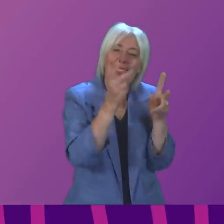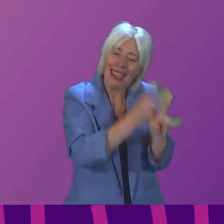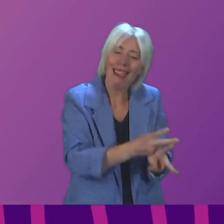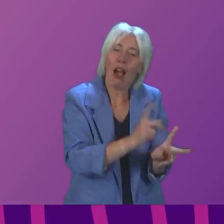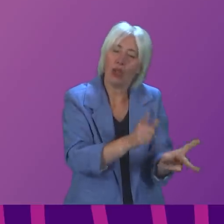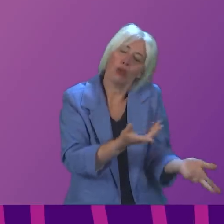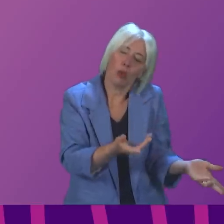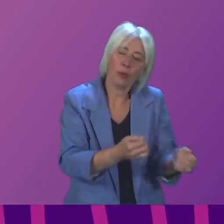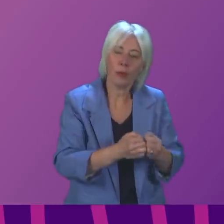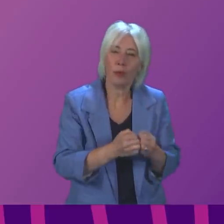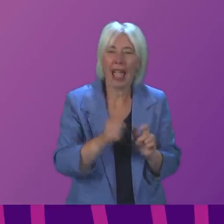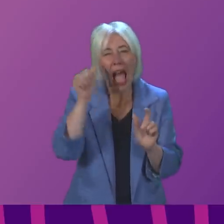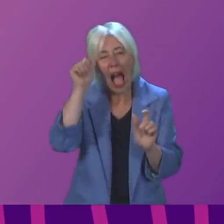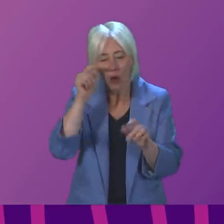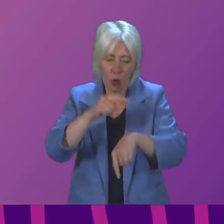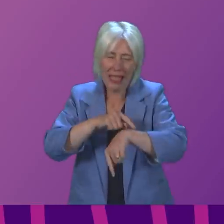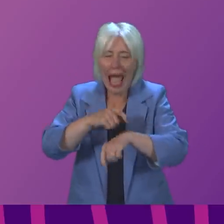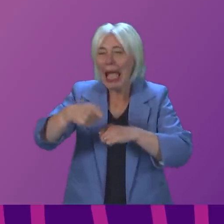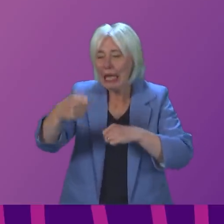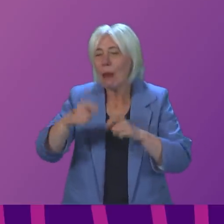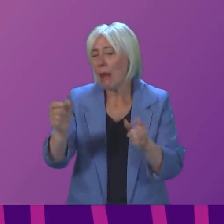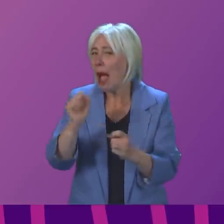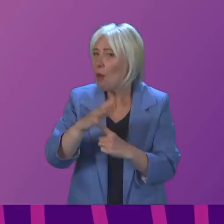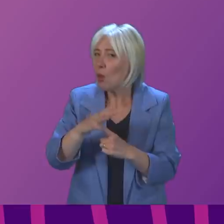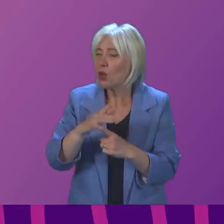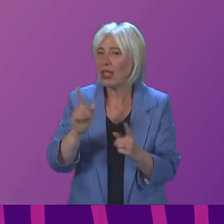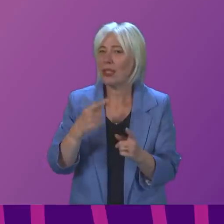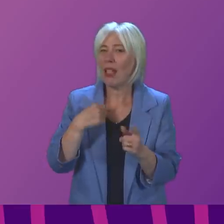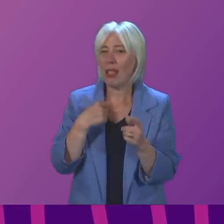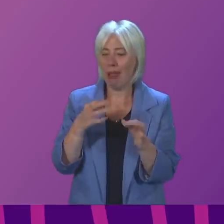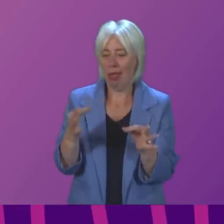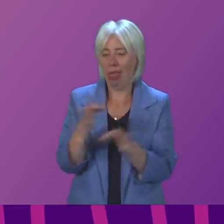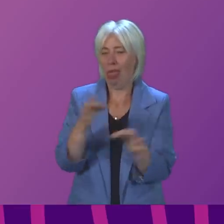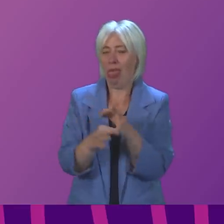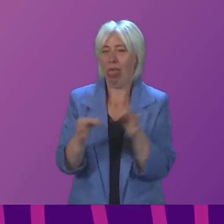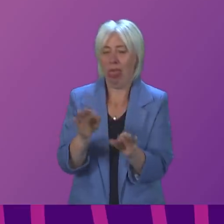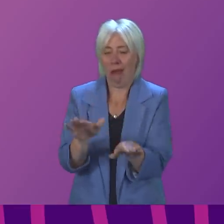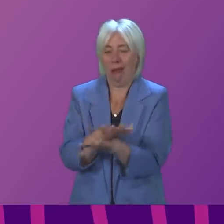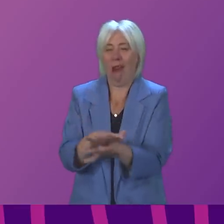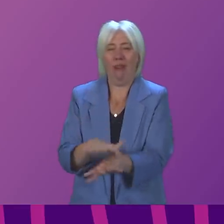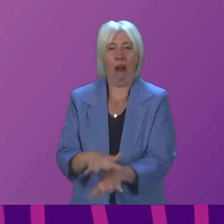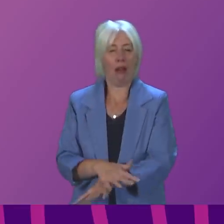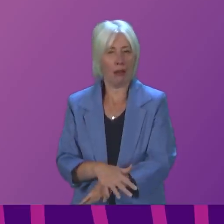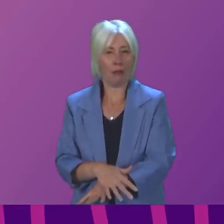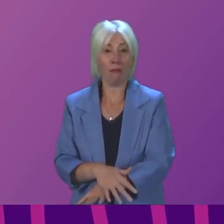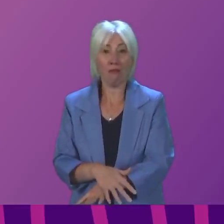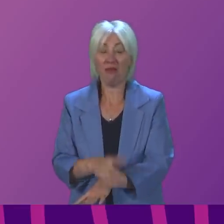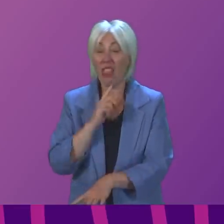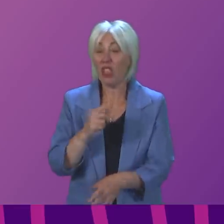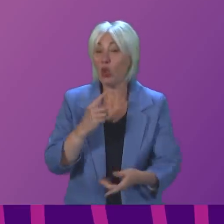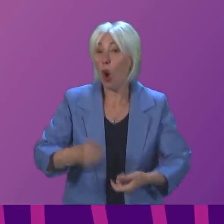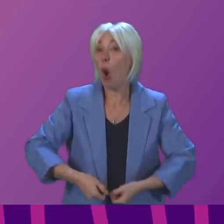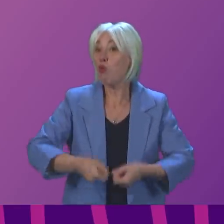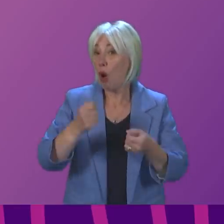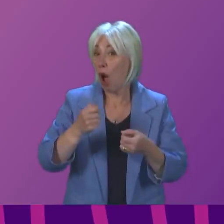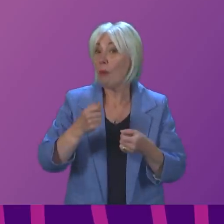know I'm taking time on this, but it is so important. This issue of a cover up, and this was an issue raised and addressed in